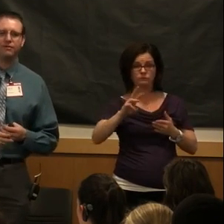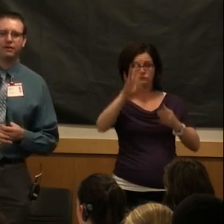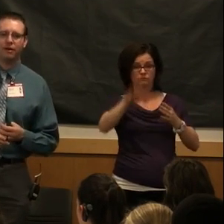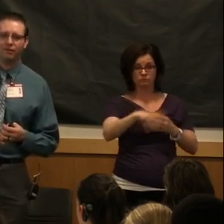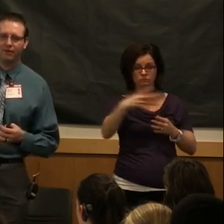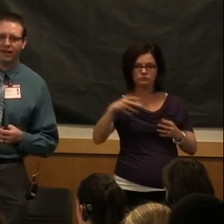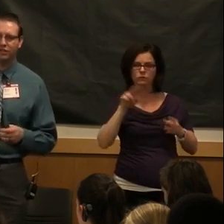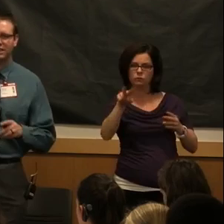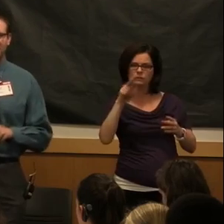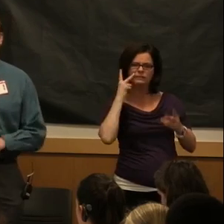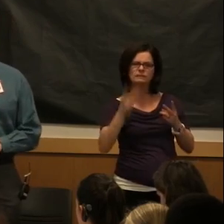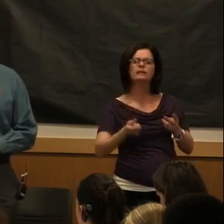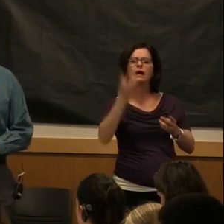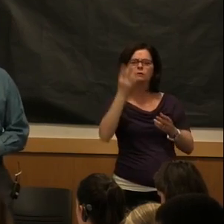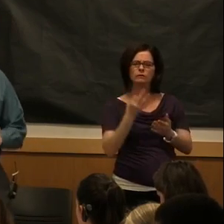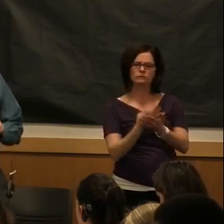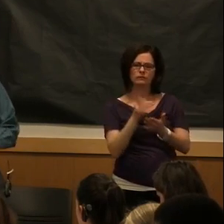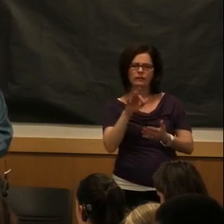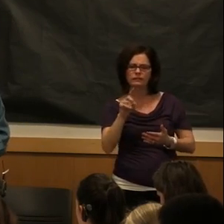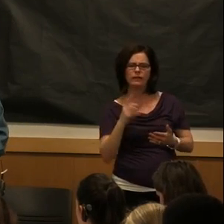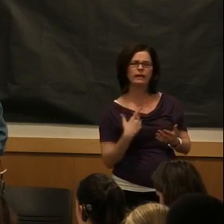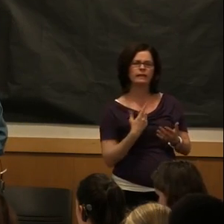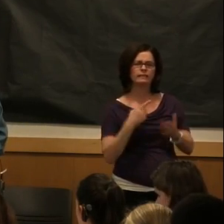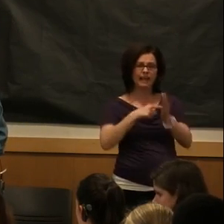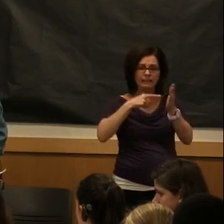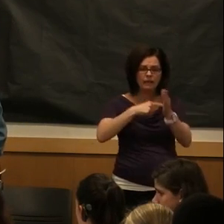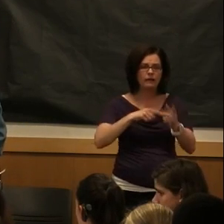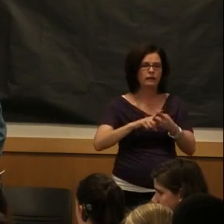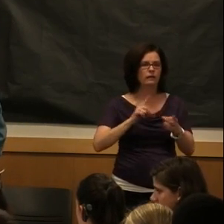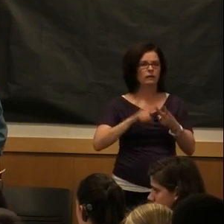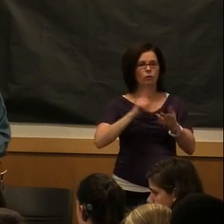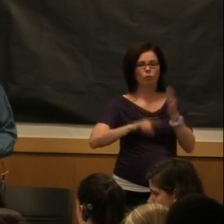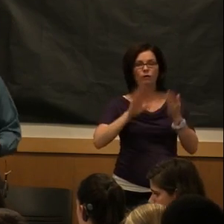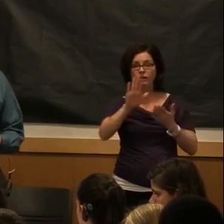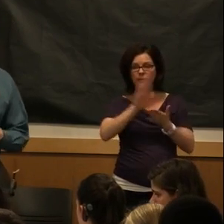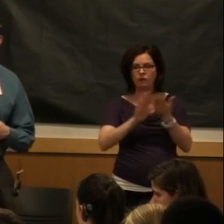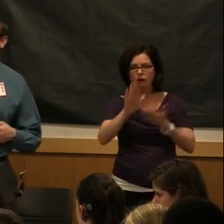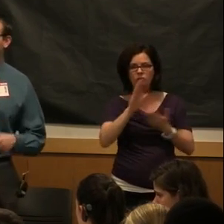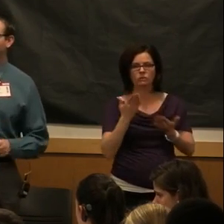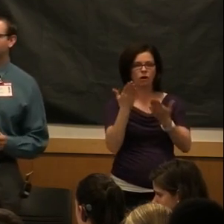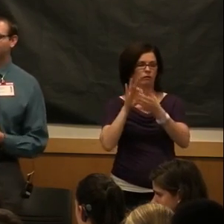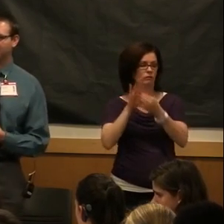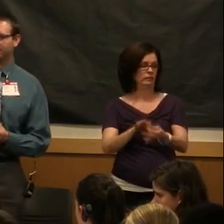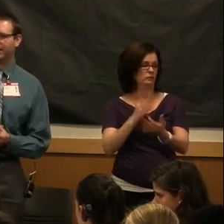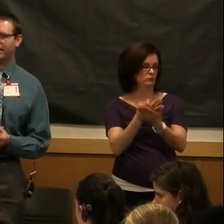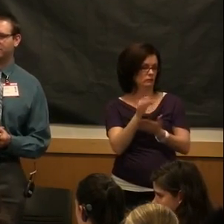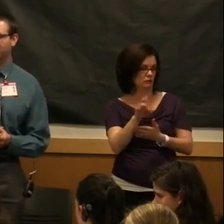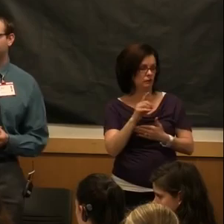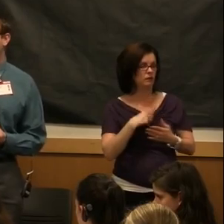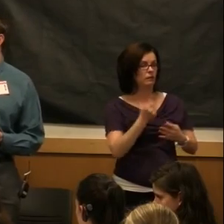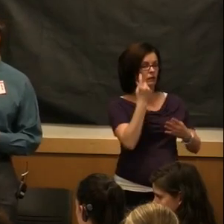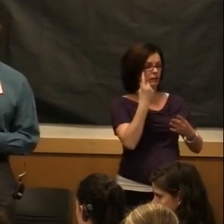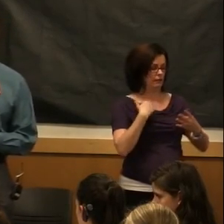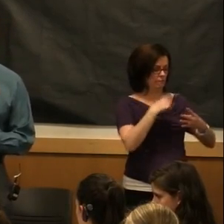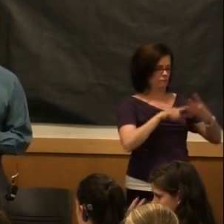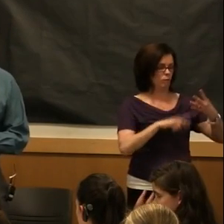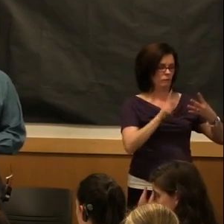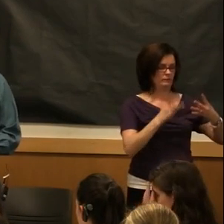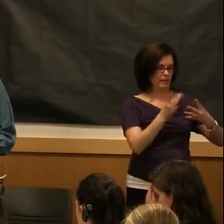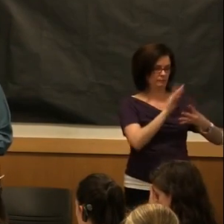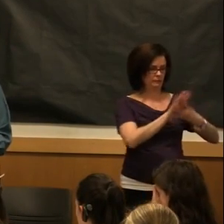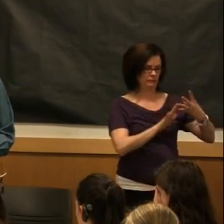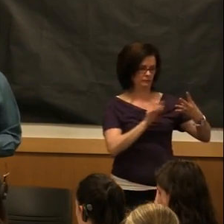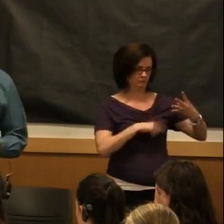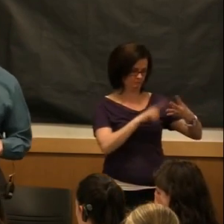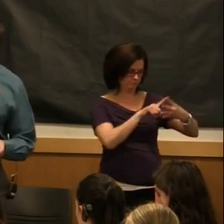they'll help you figure out what financial aid deadlines are, what's offered through their institutions. The four different types of financial aid that you should really be